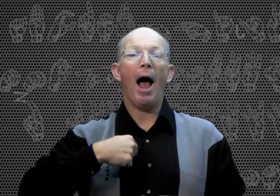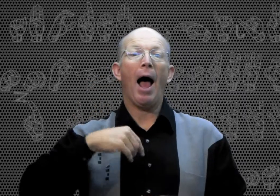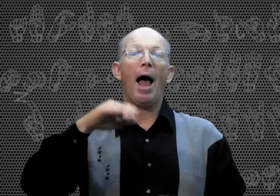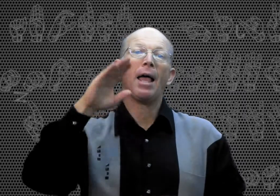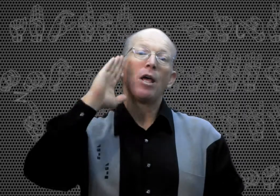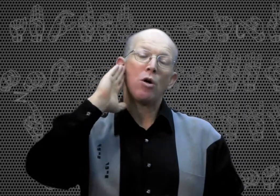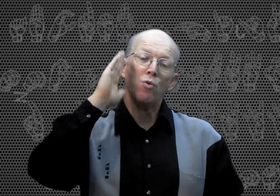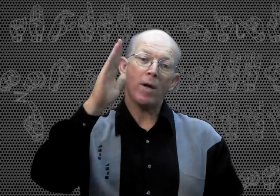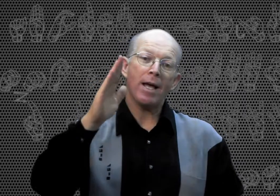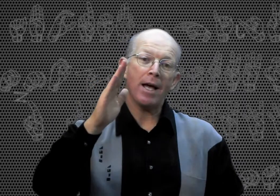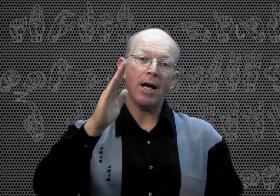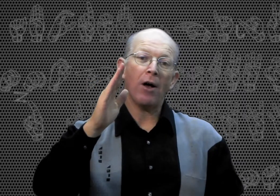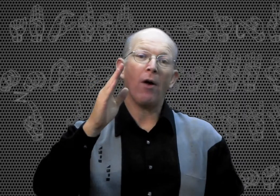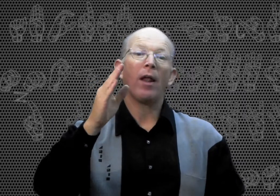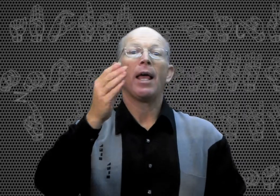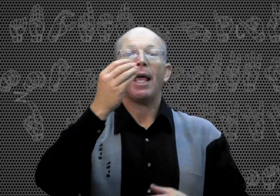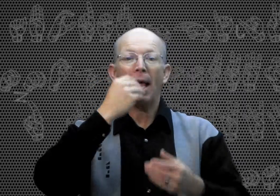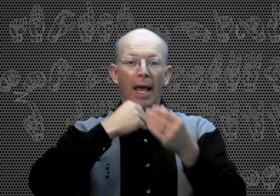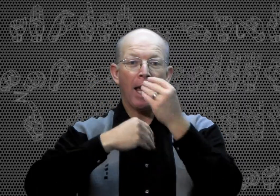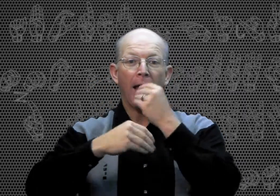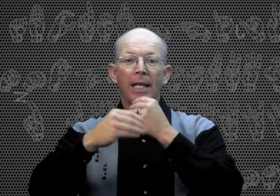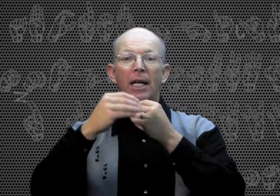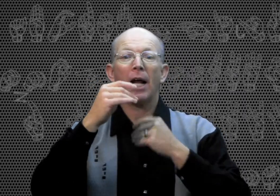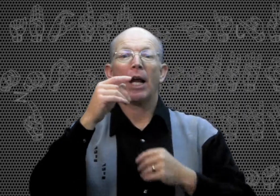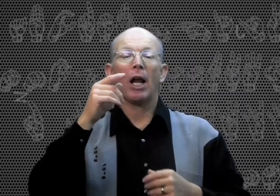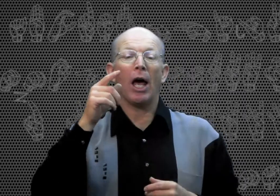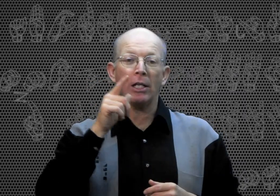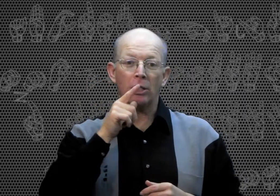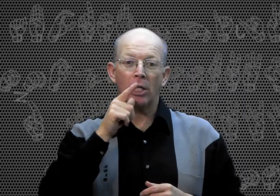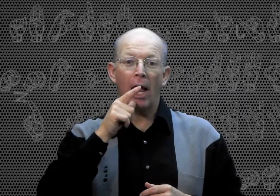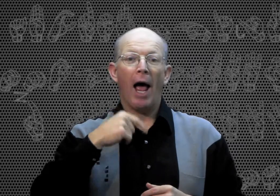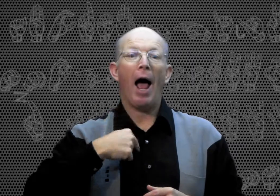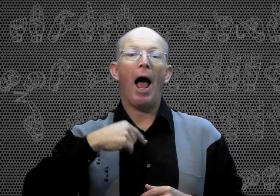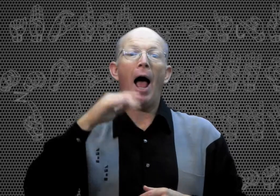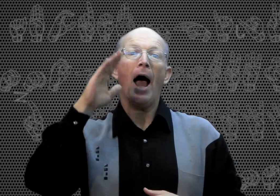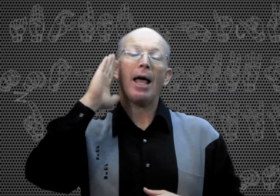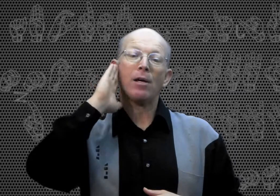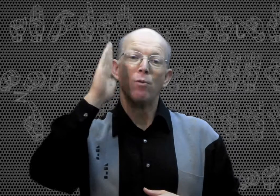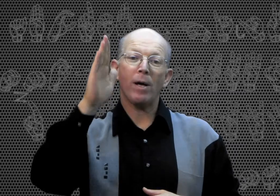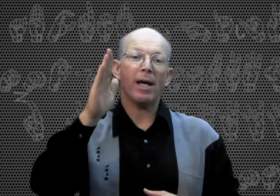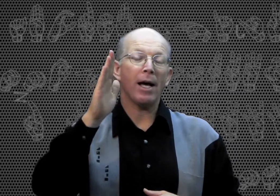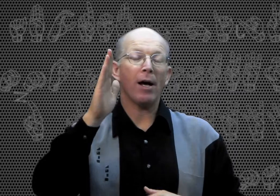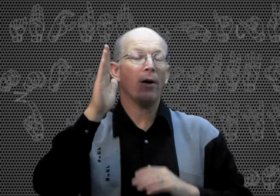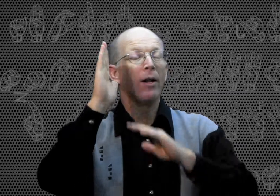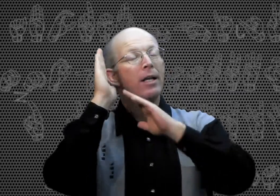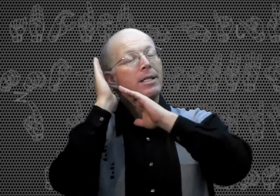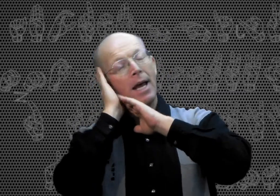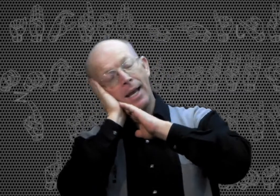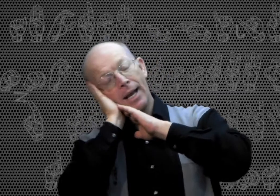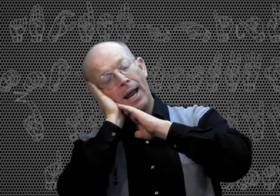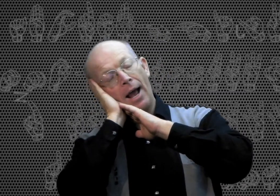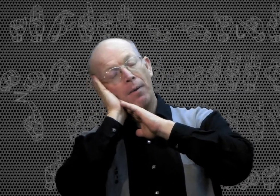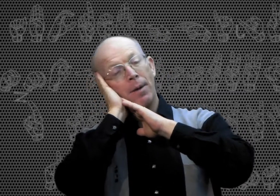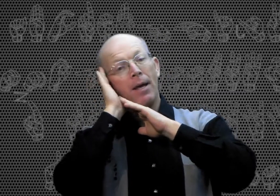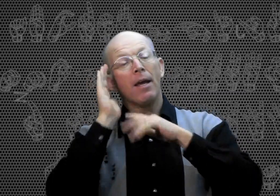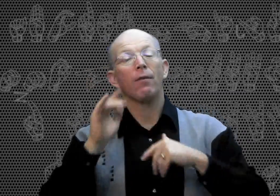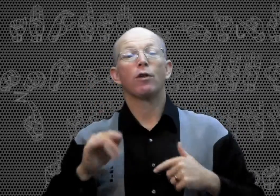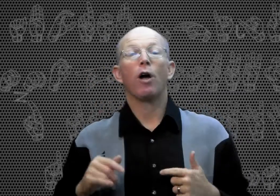I will eat lunch. I will take a nap. If you're